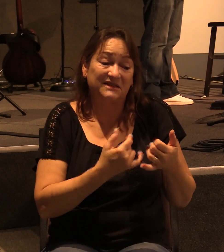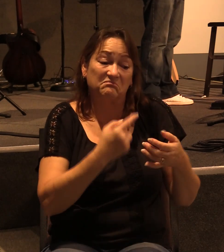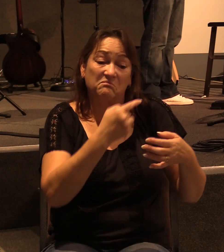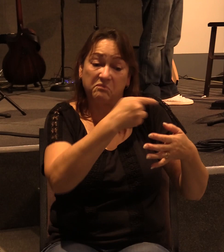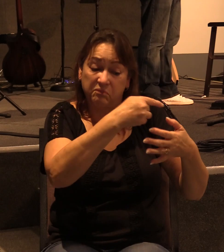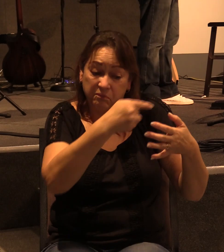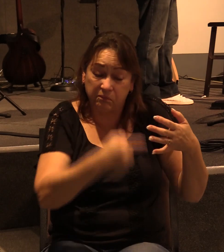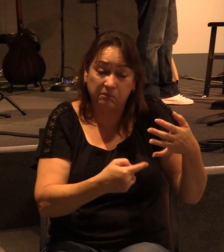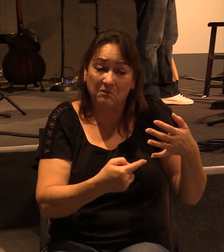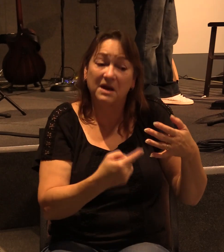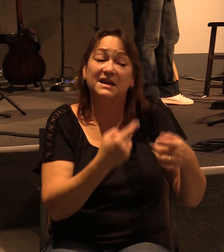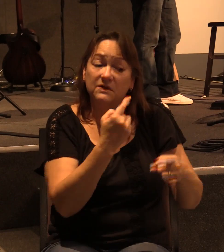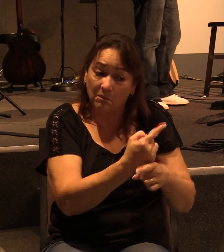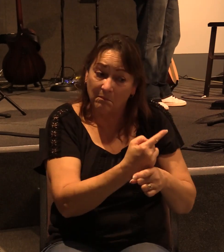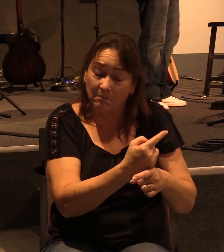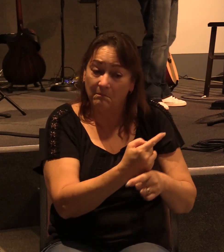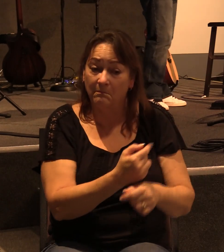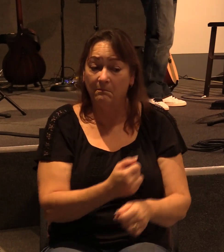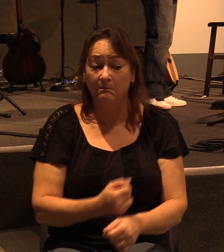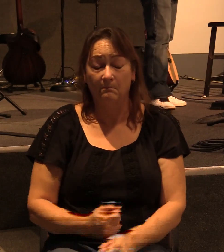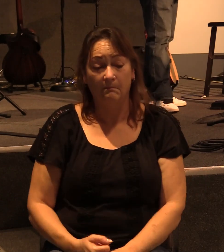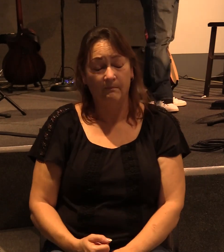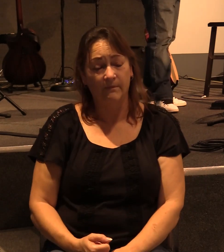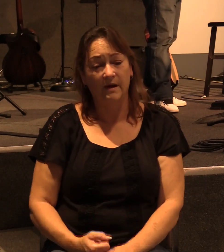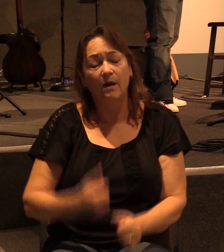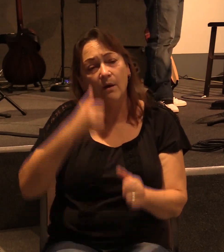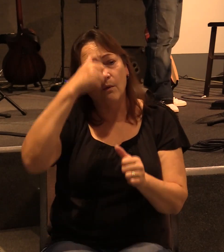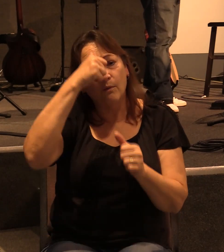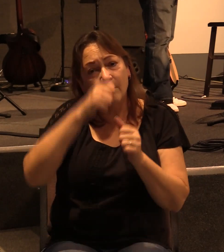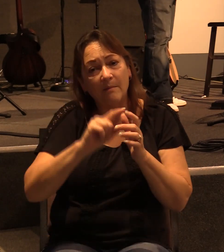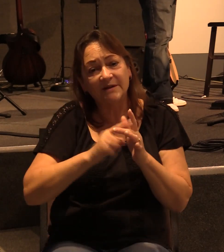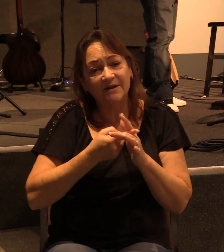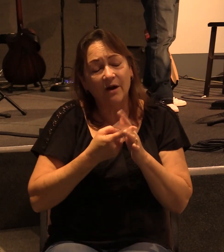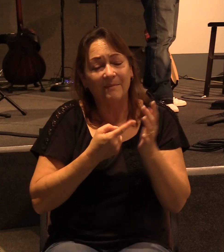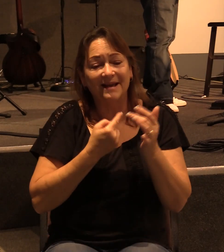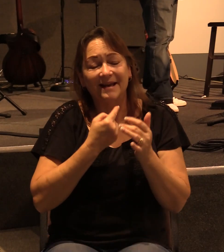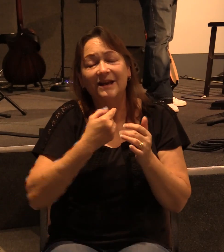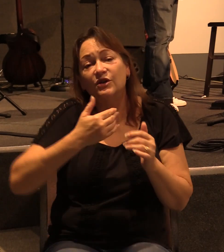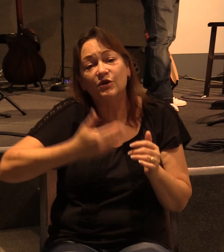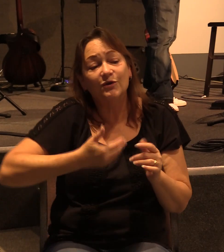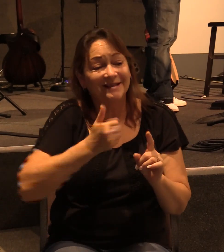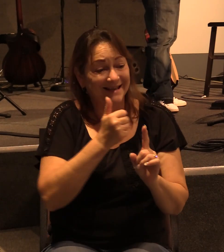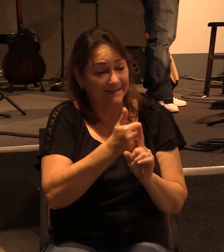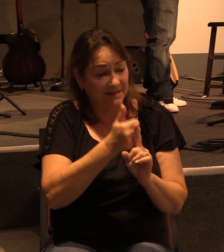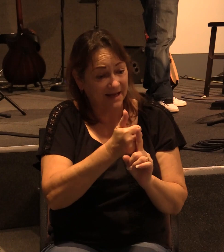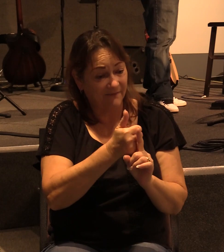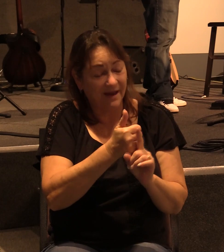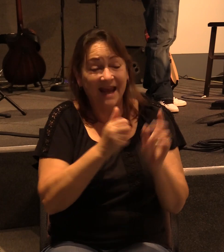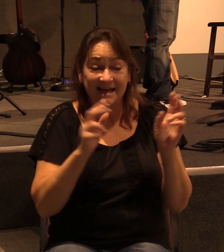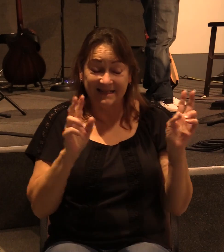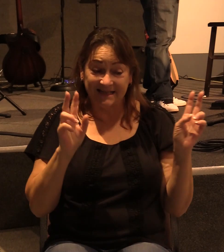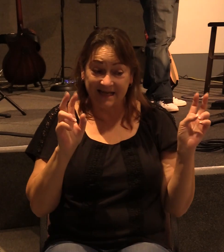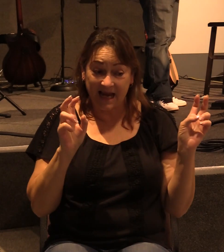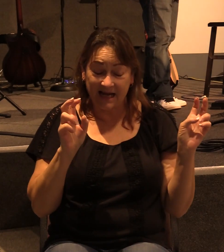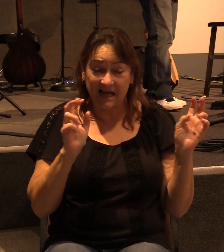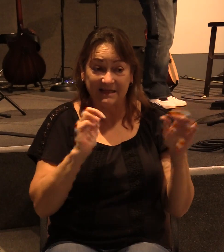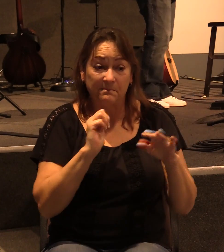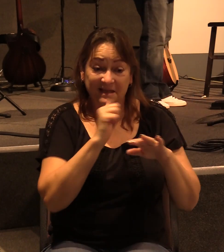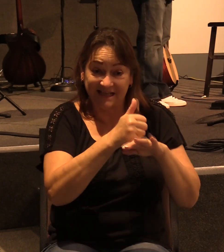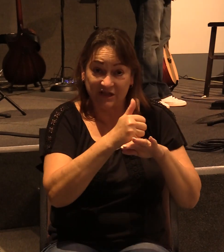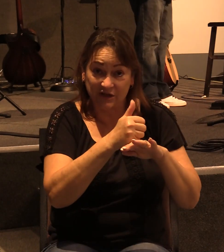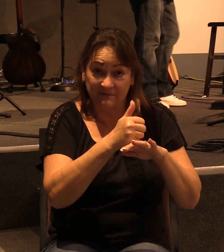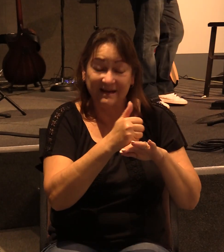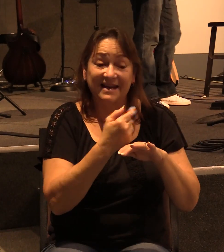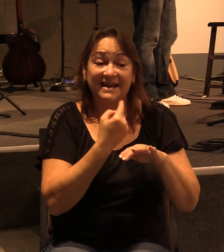these things right out of the gate. You may remember he started out by introducing himself and his title or his position,